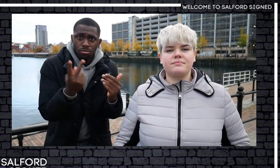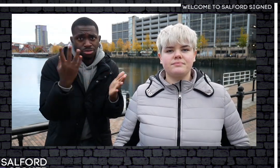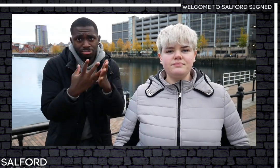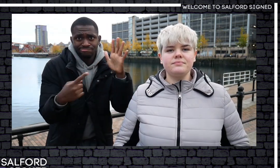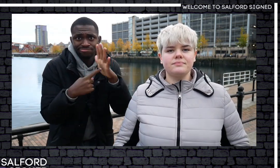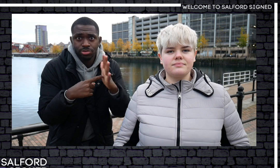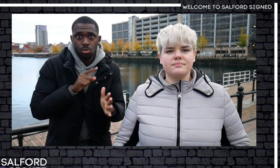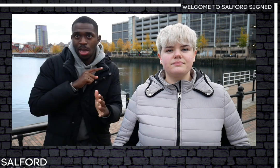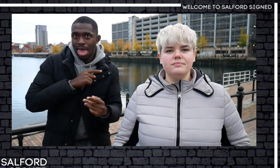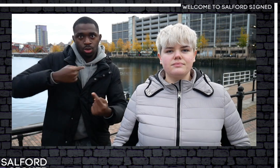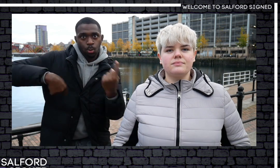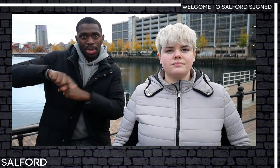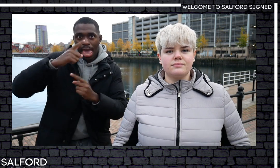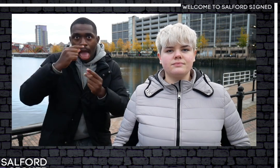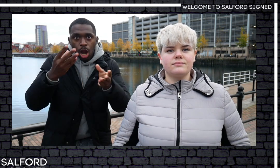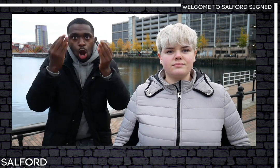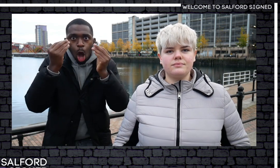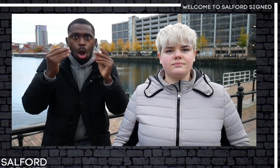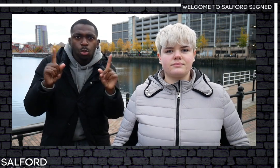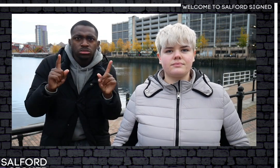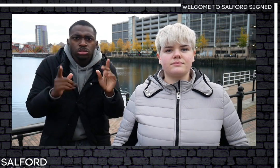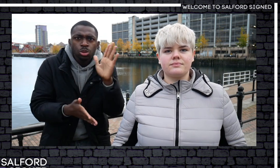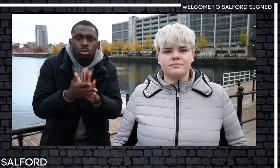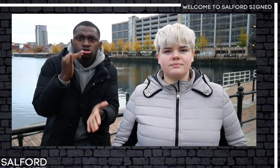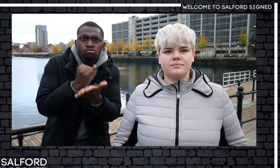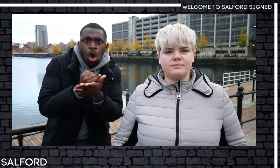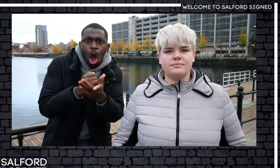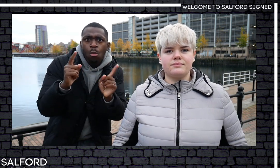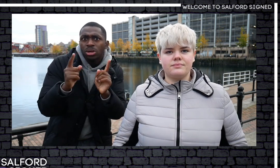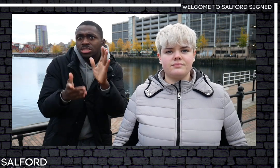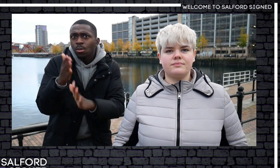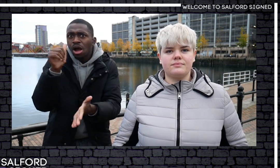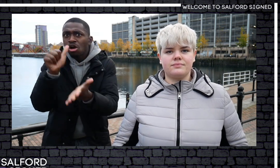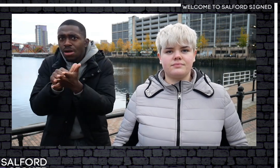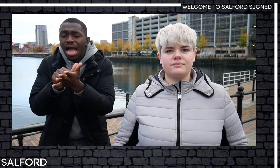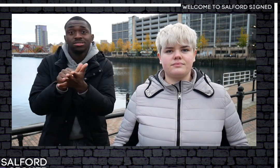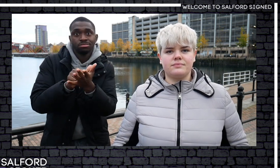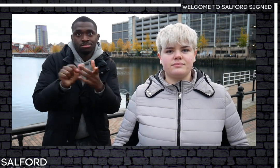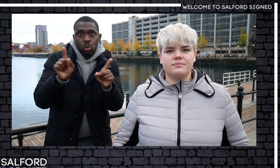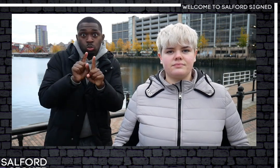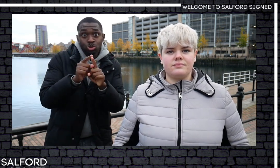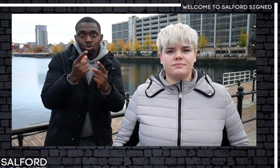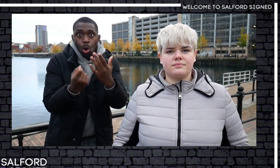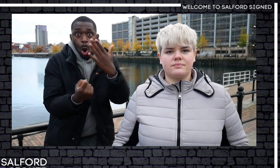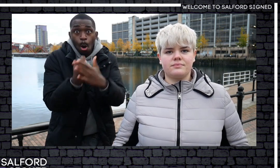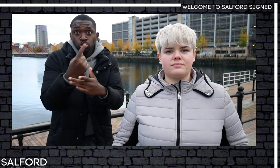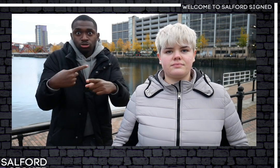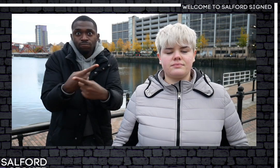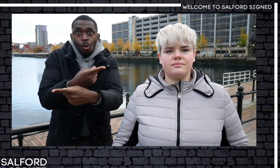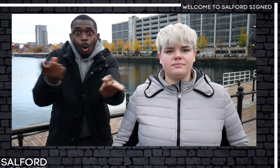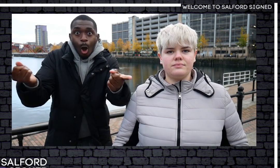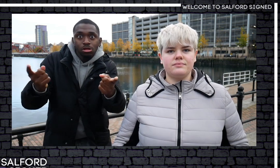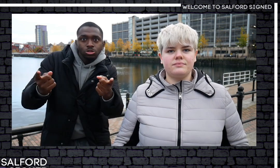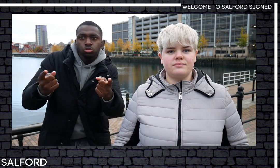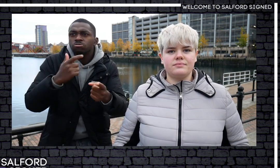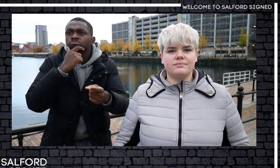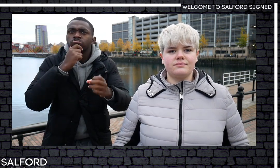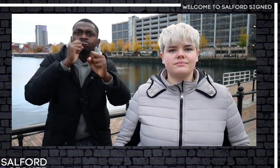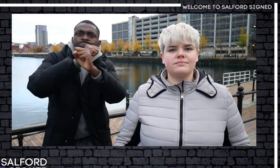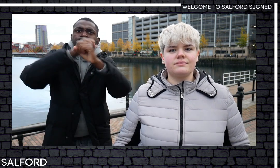Positive or negative feedback is all welcome. We can only learn by understanding what went wrong and what went right. It